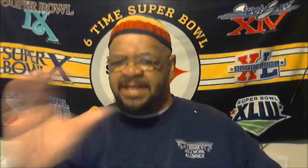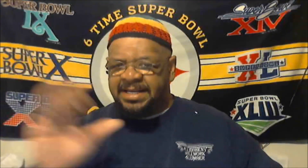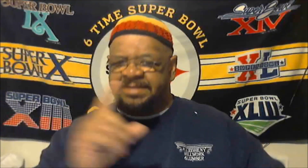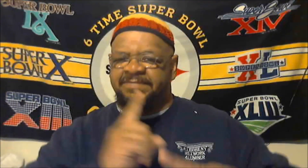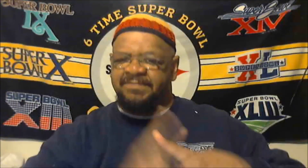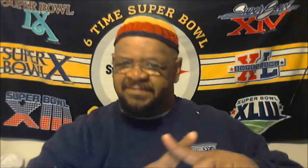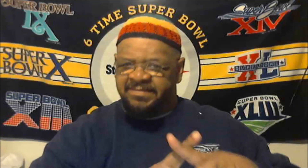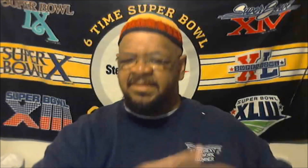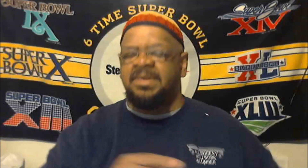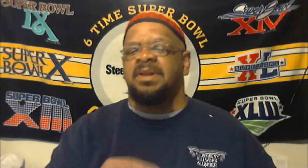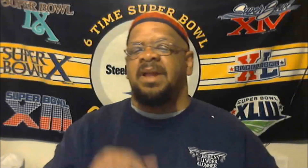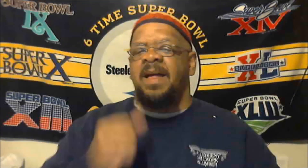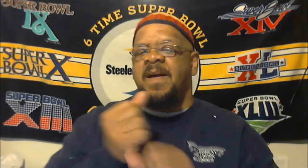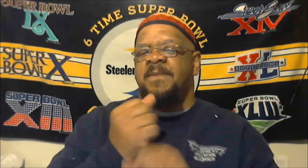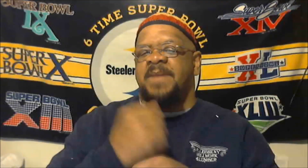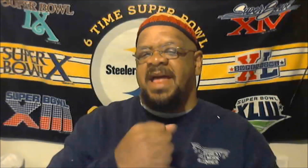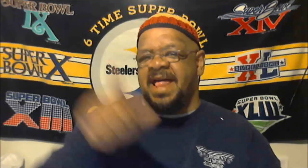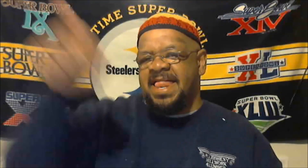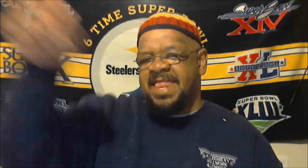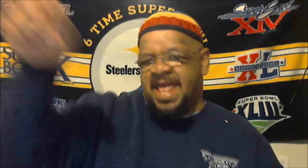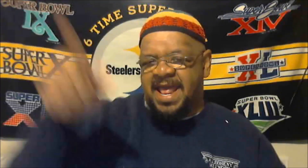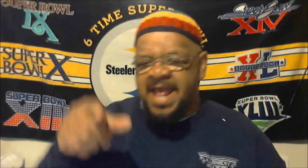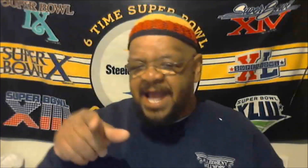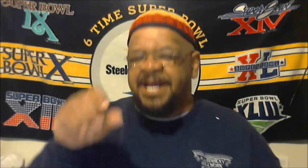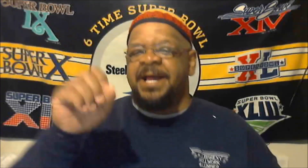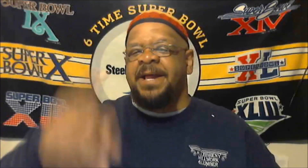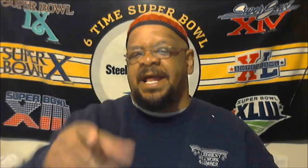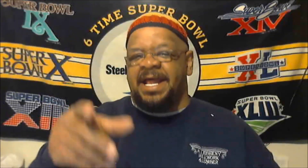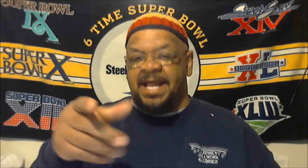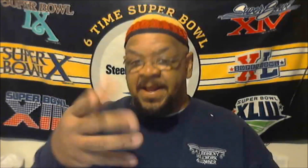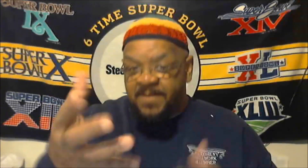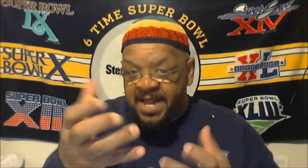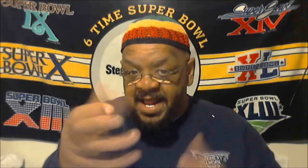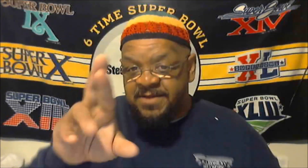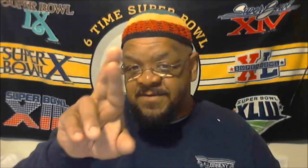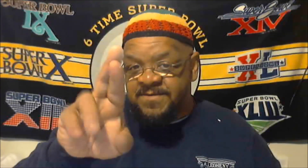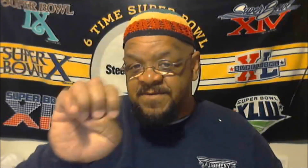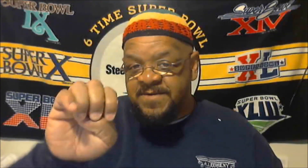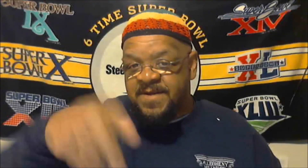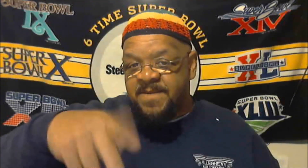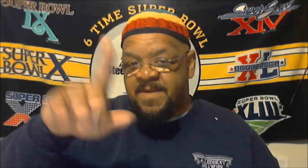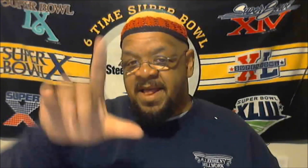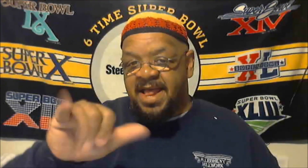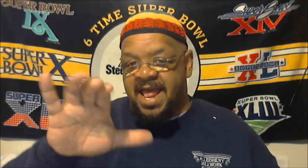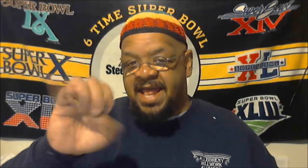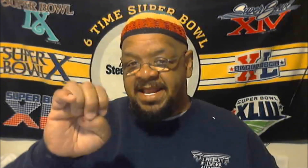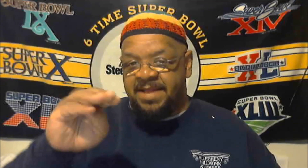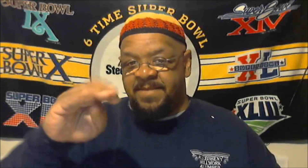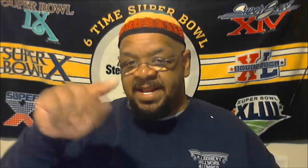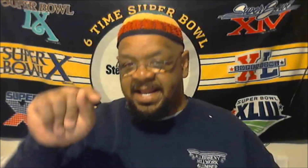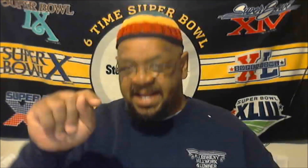is being able to make the same way.